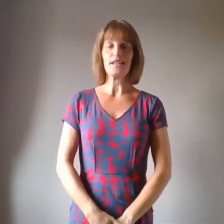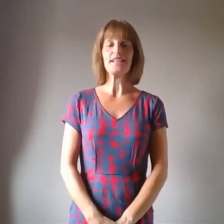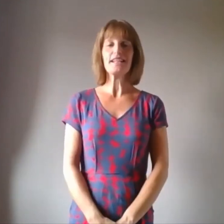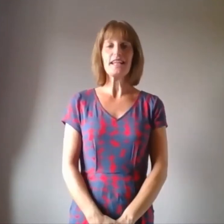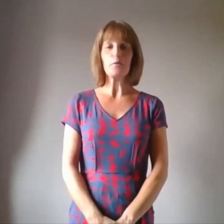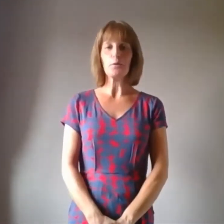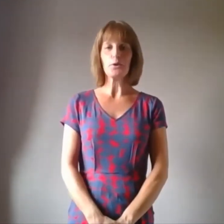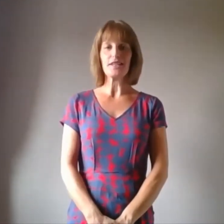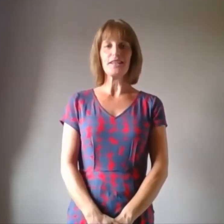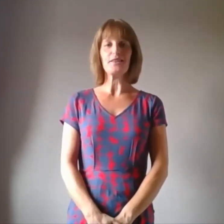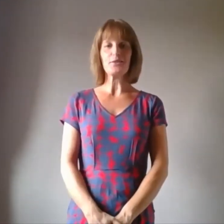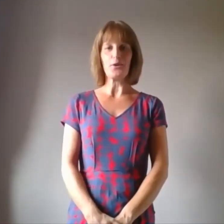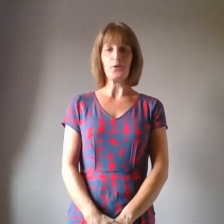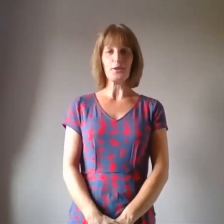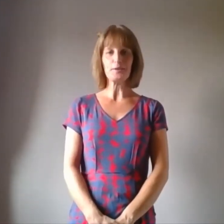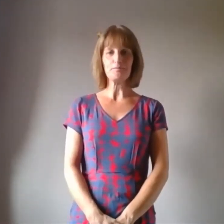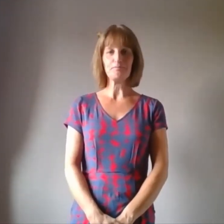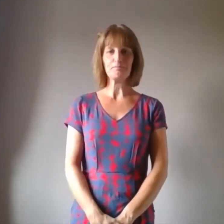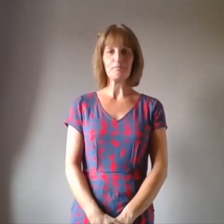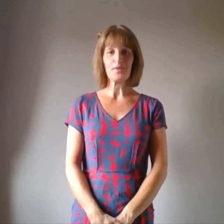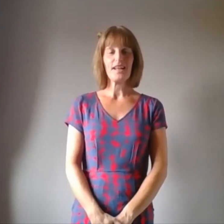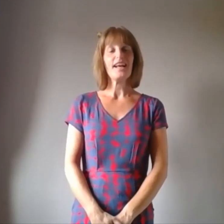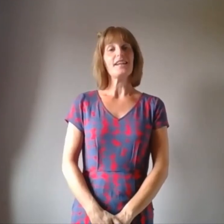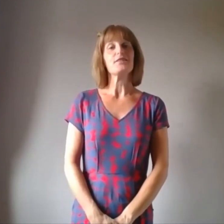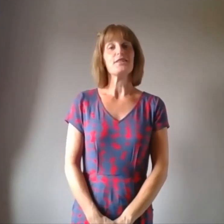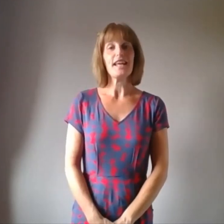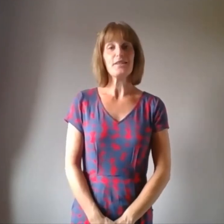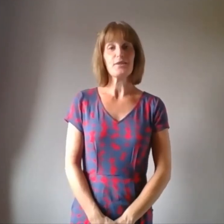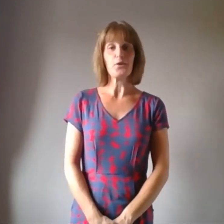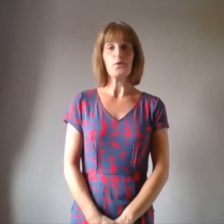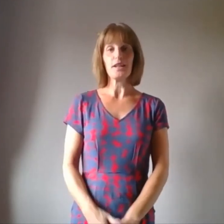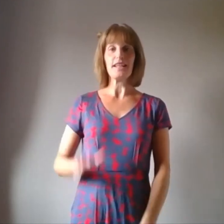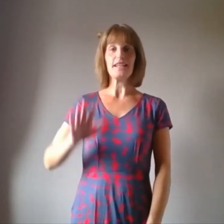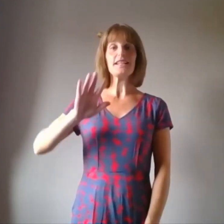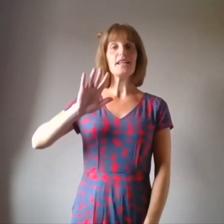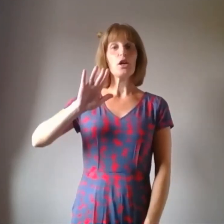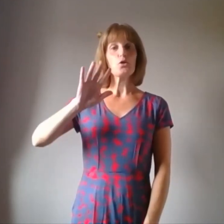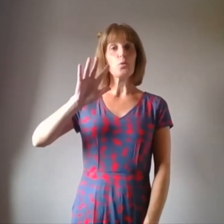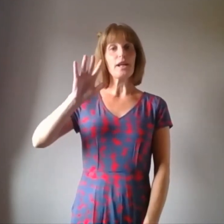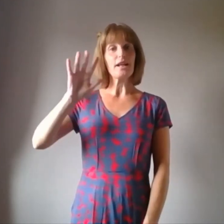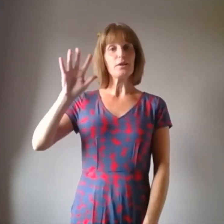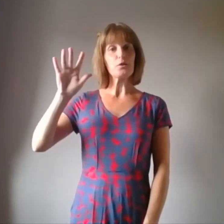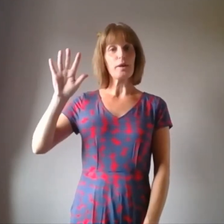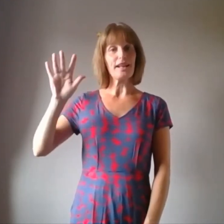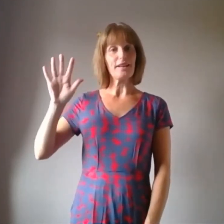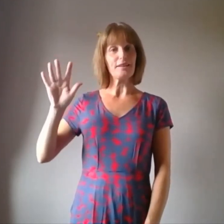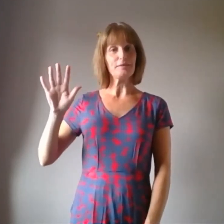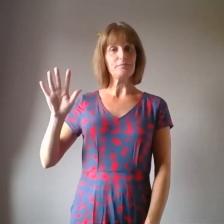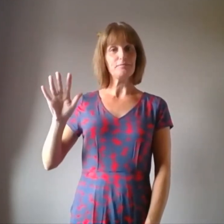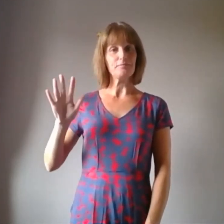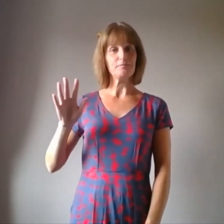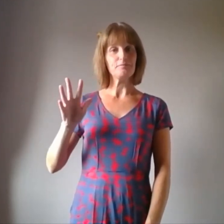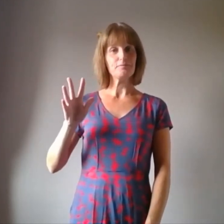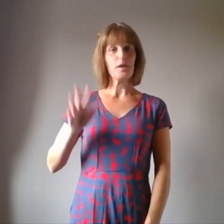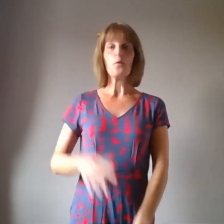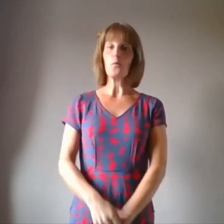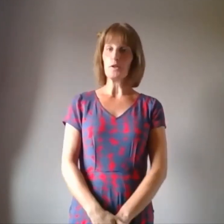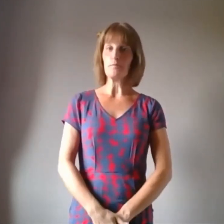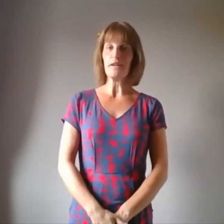key words in the song. And today's song is Twinkle Twinkle. One of my